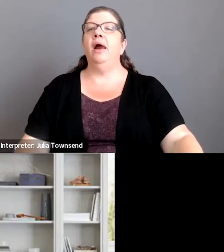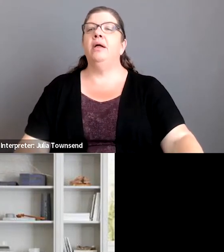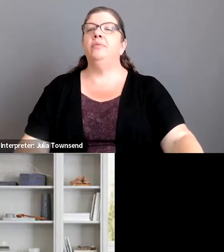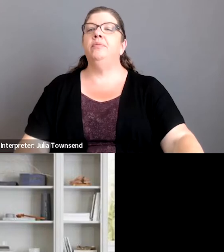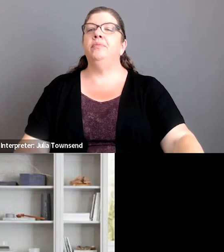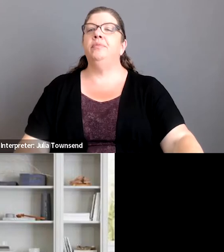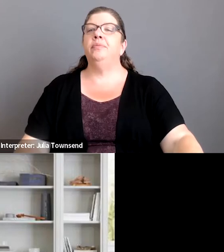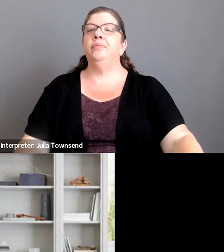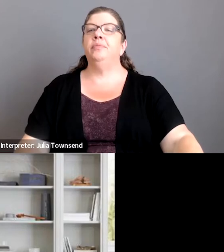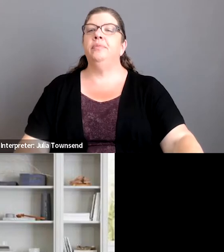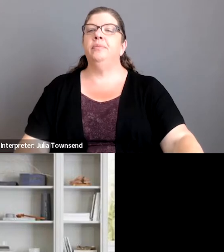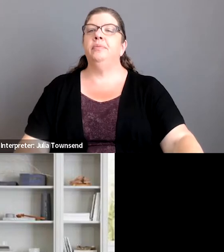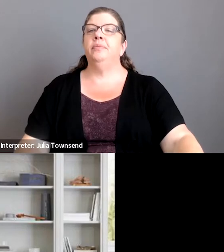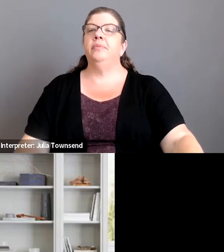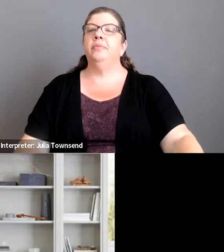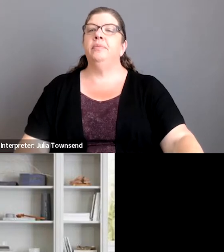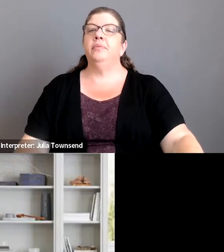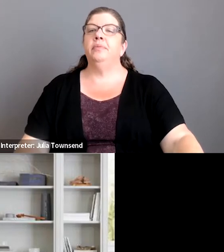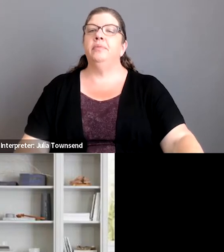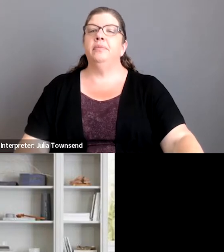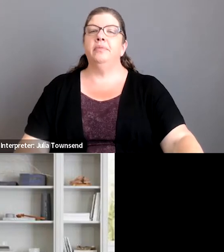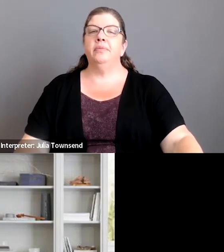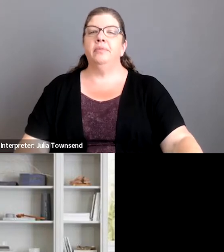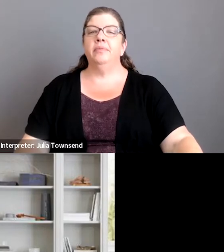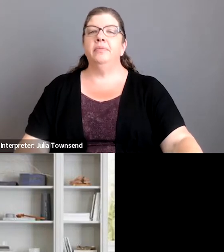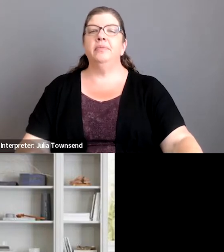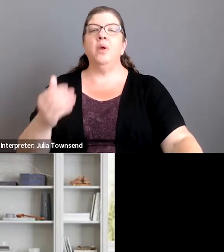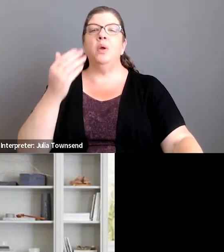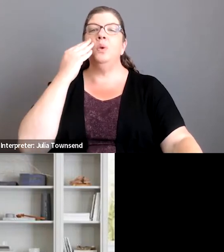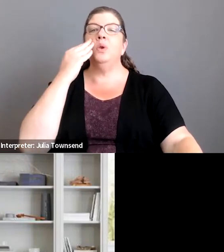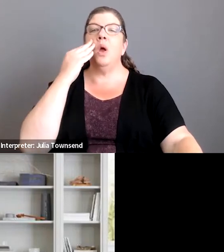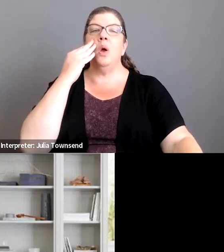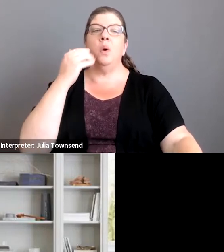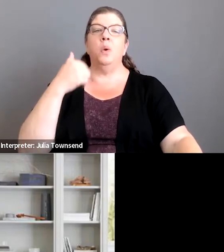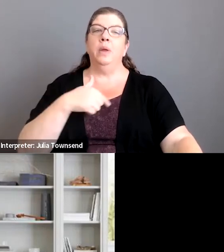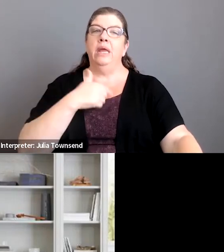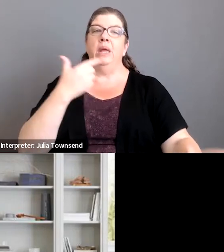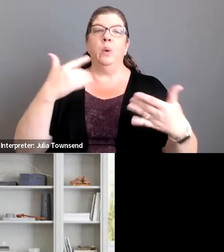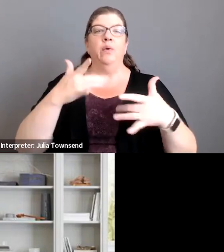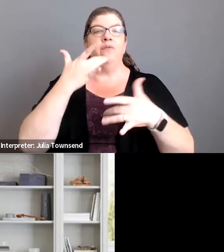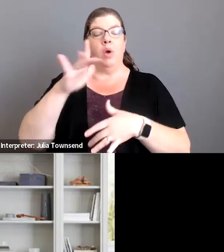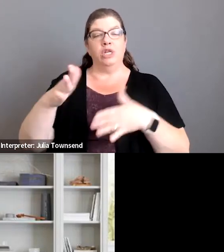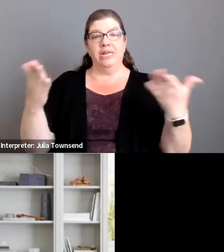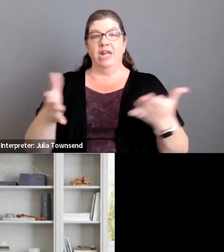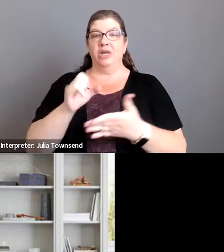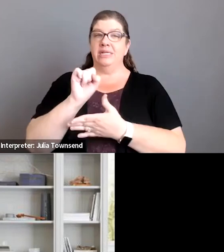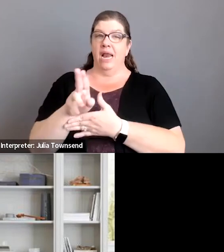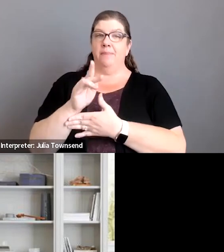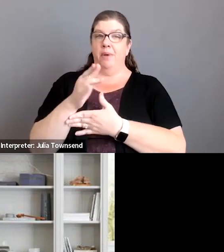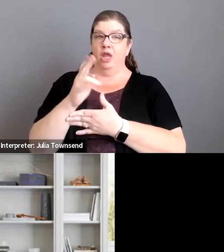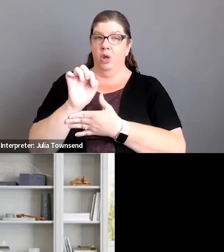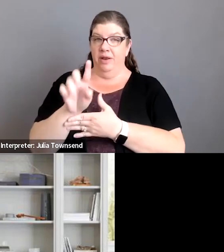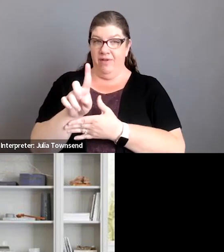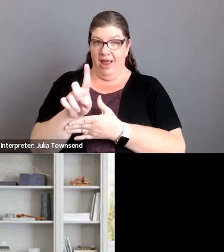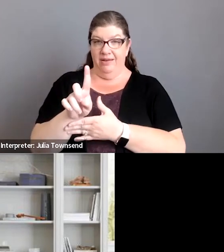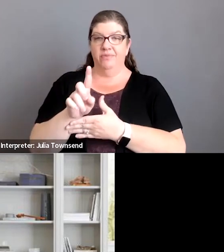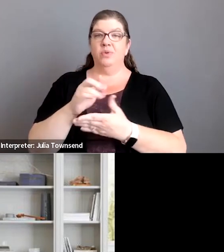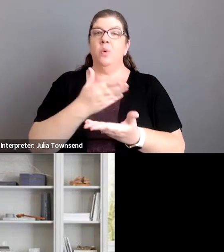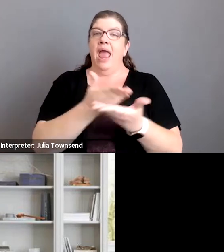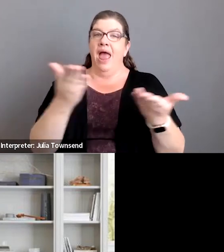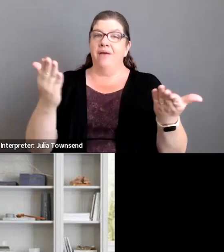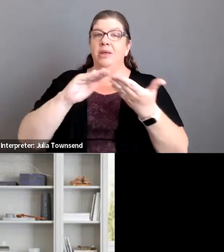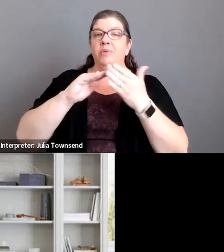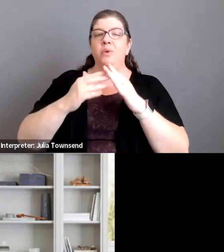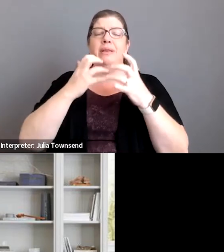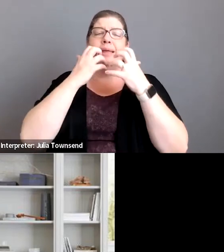okay so you know we are so fortunate here at santa barbara unified to have a community